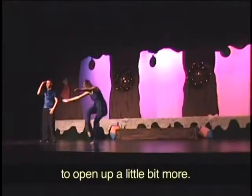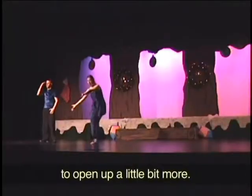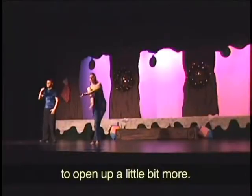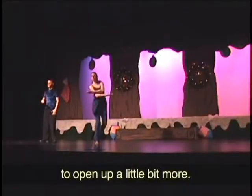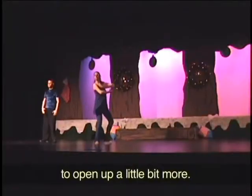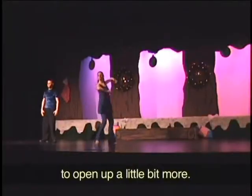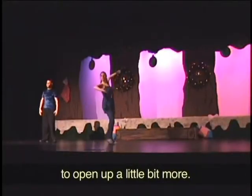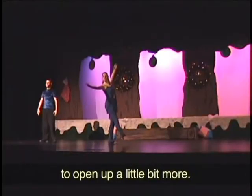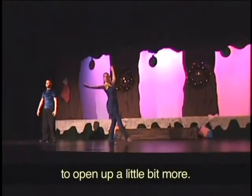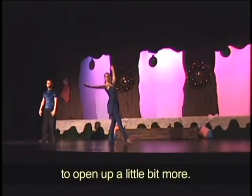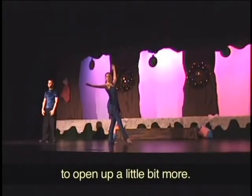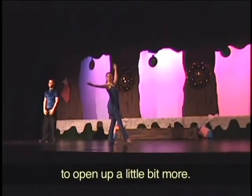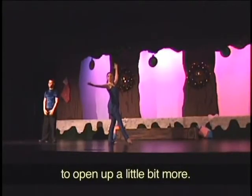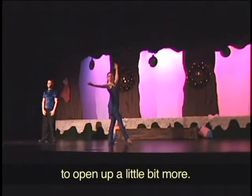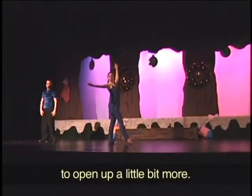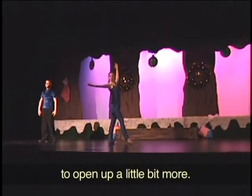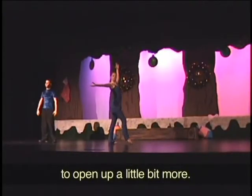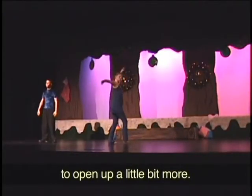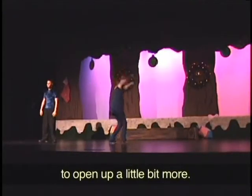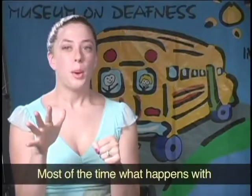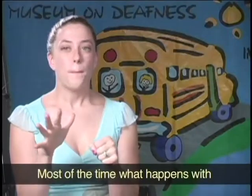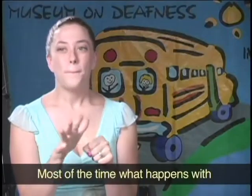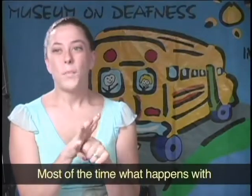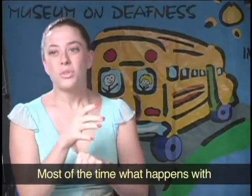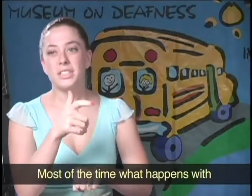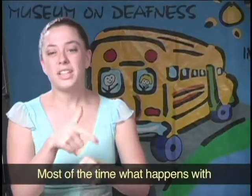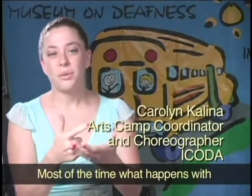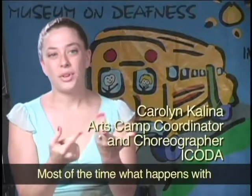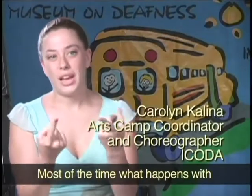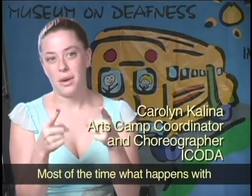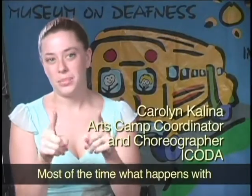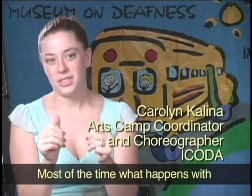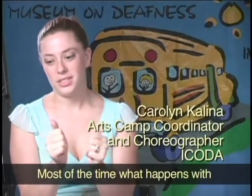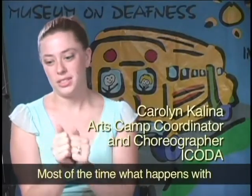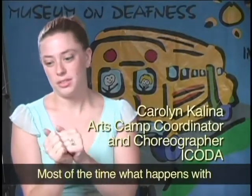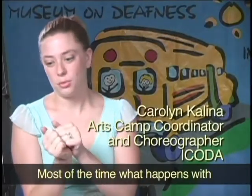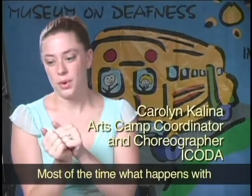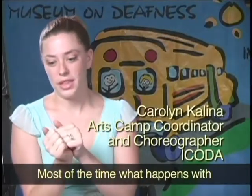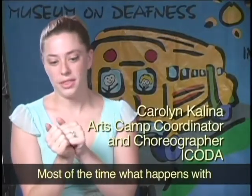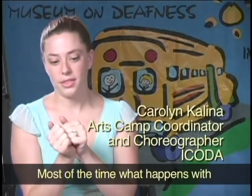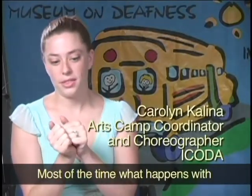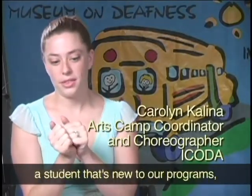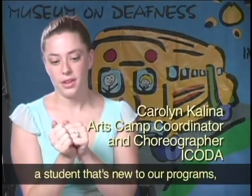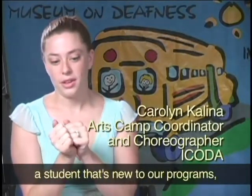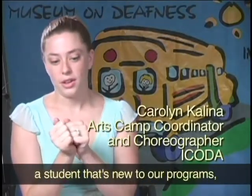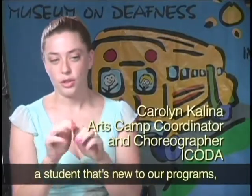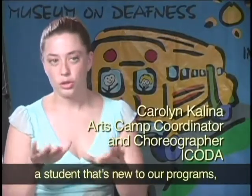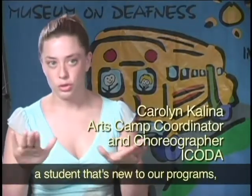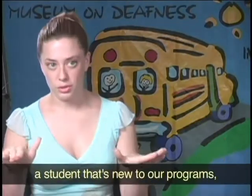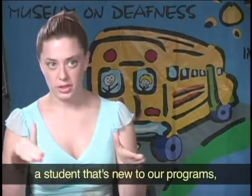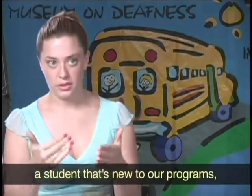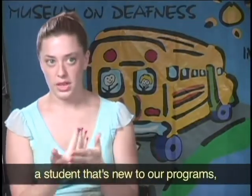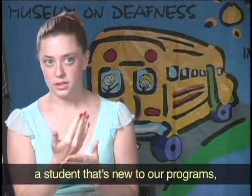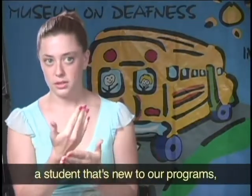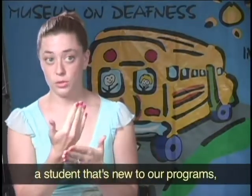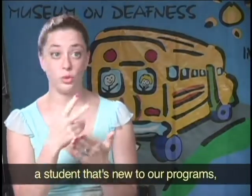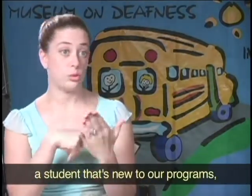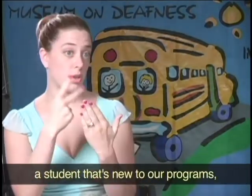open up a little bit more. Most of the time what happens with a student that's new to our